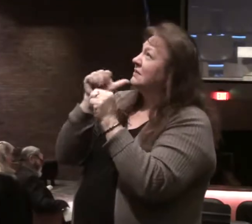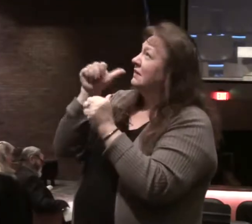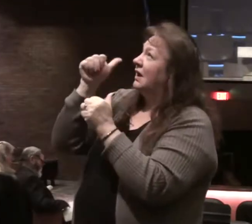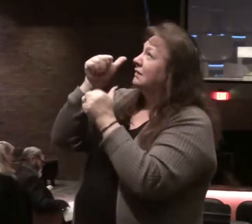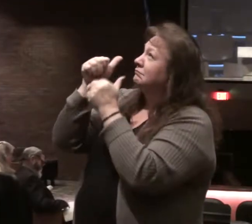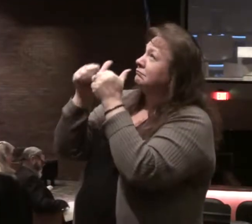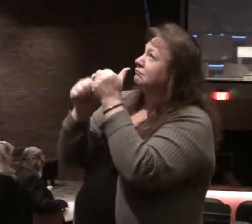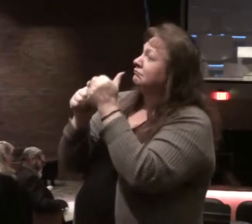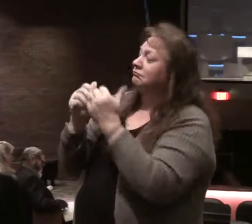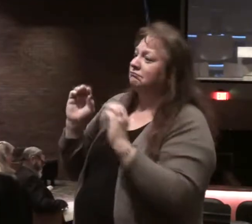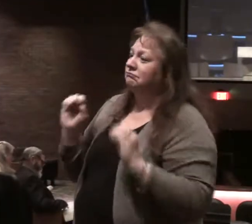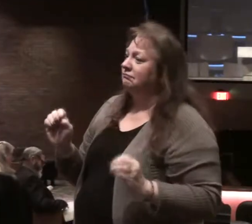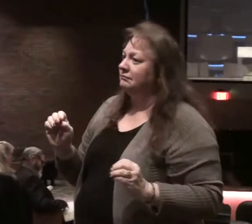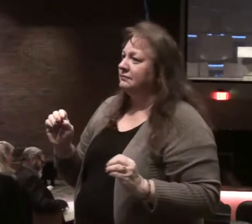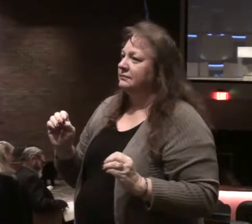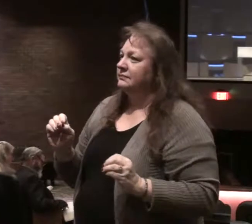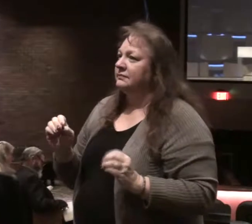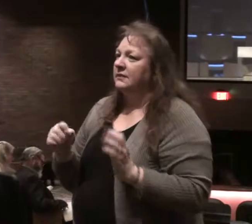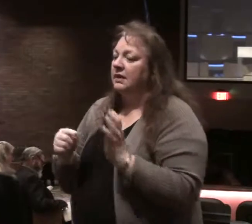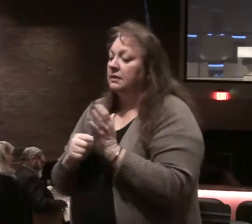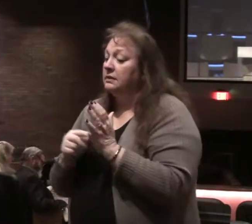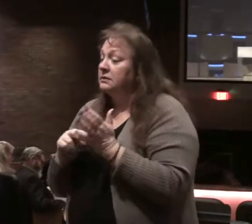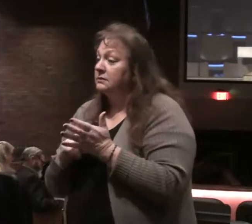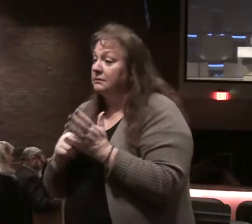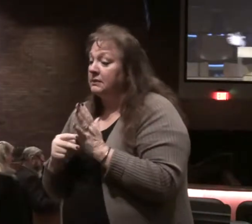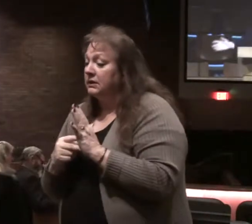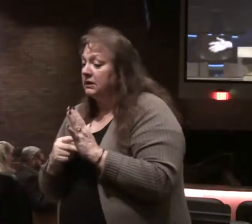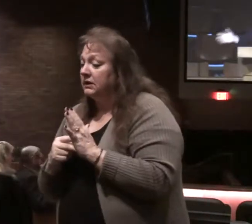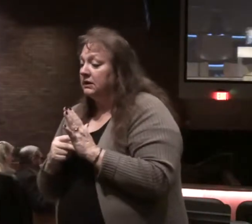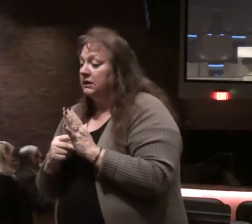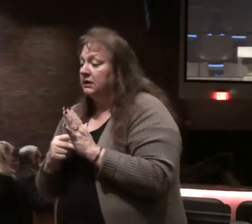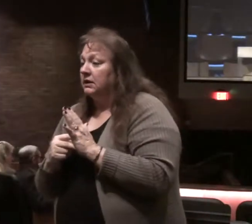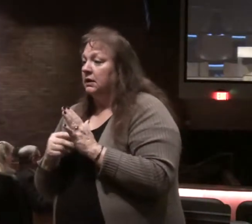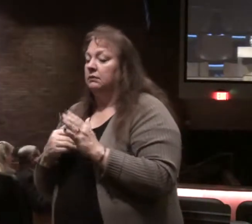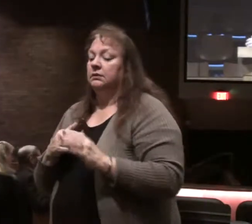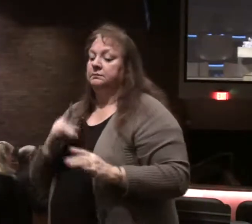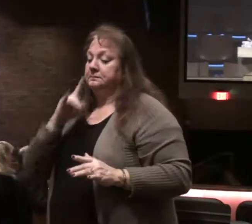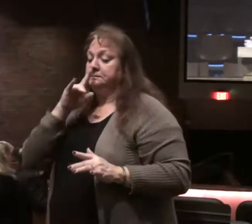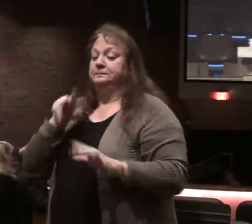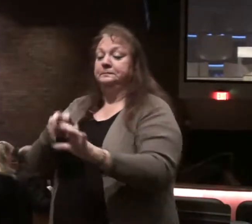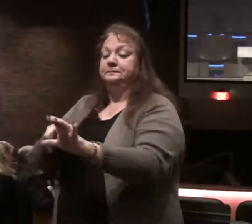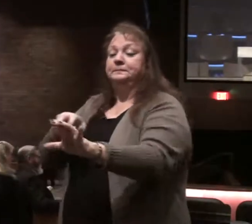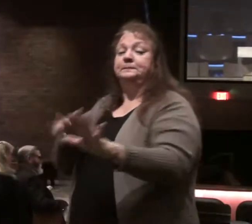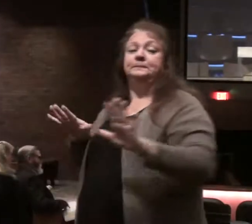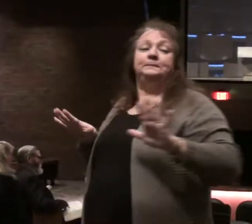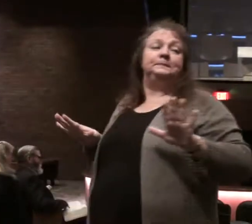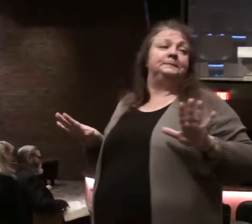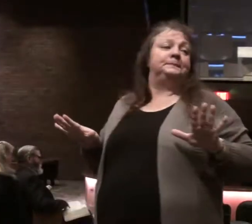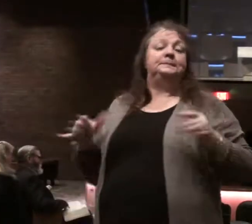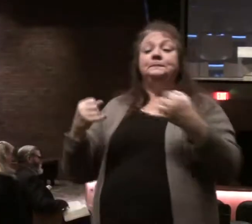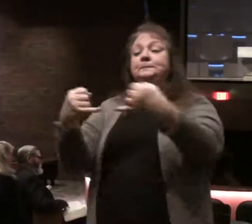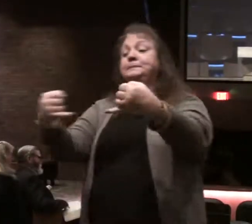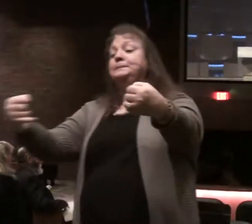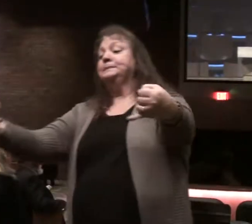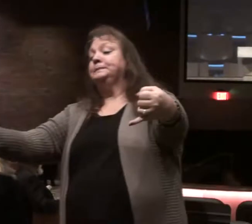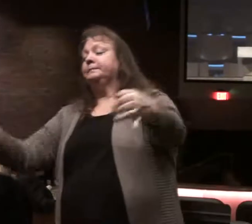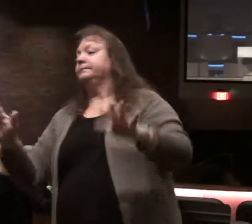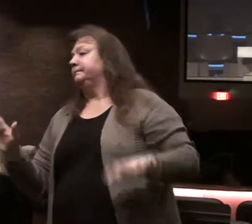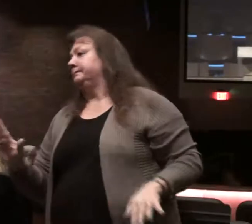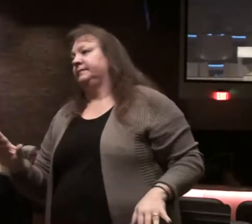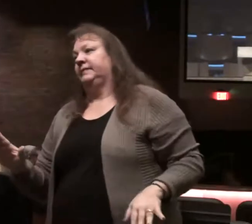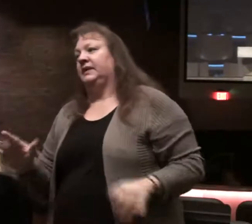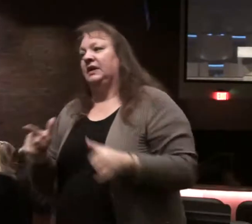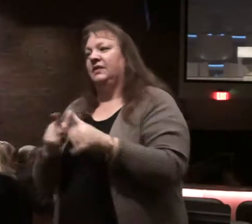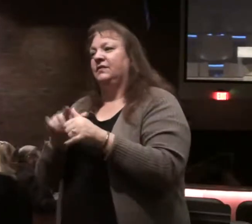truth. And this does not mean we're separatists. We remove ourselves from society. Go to 1